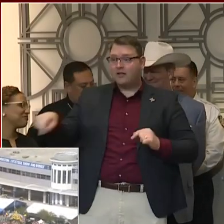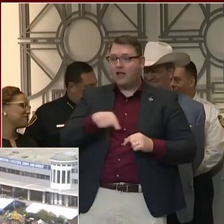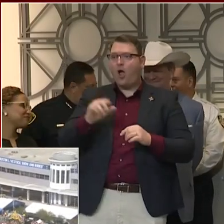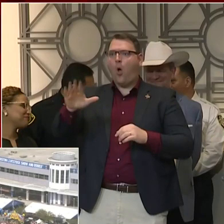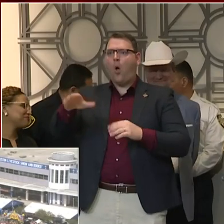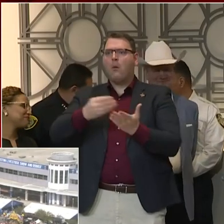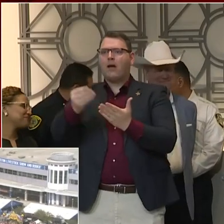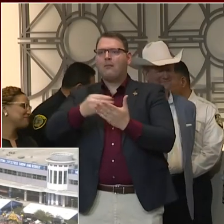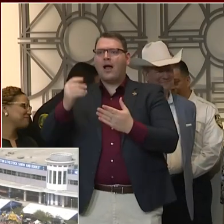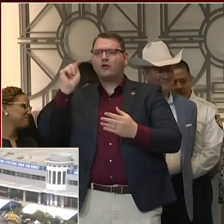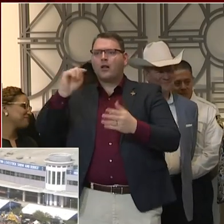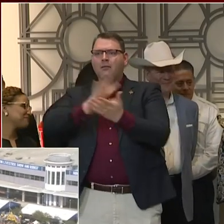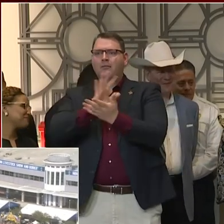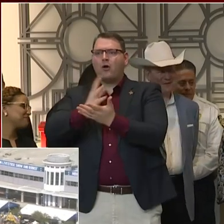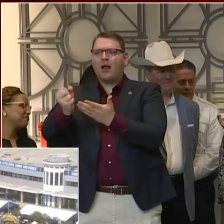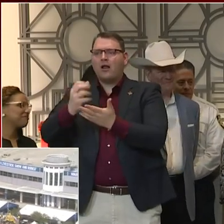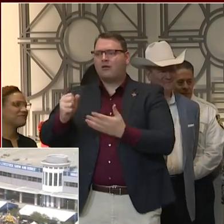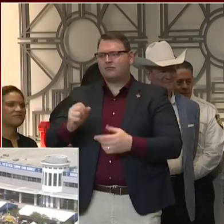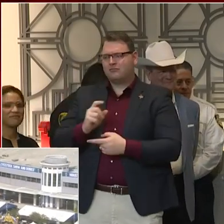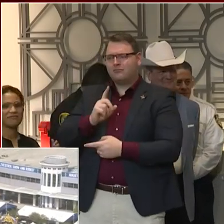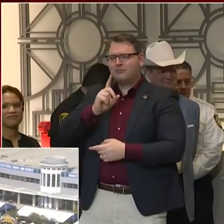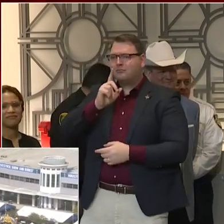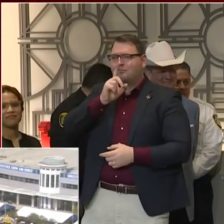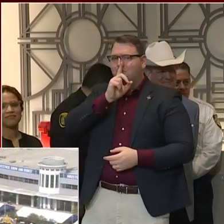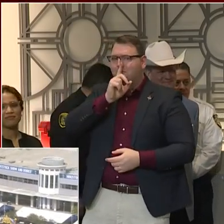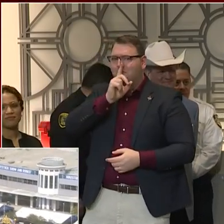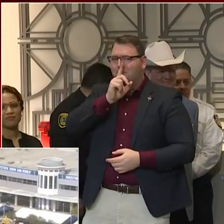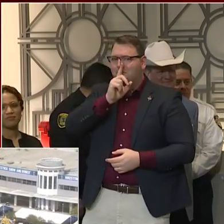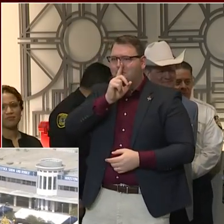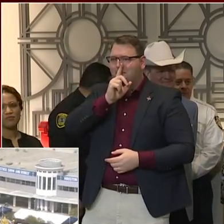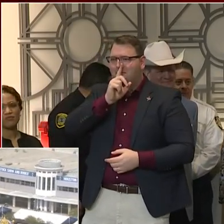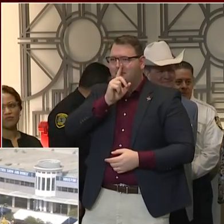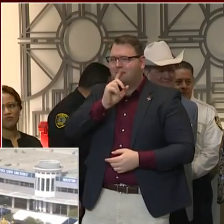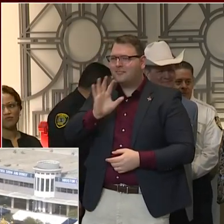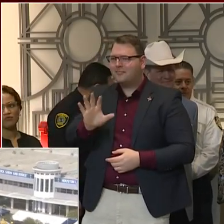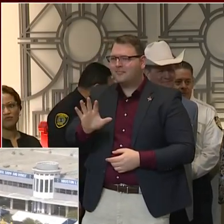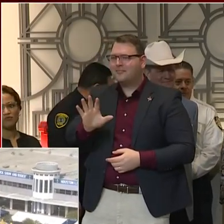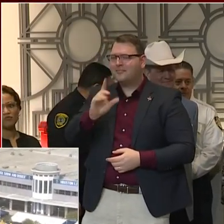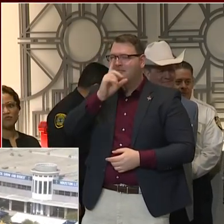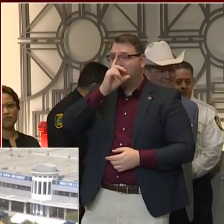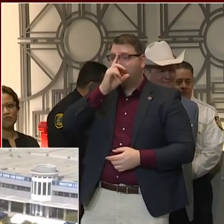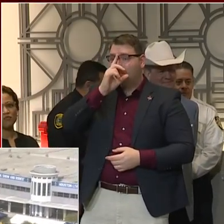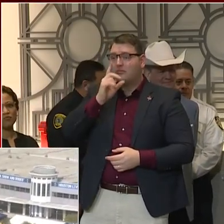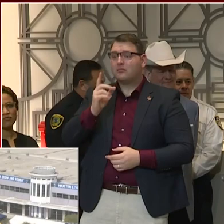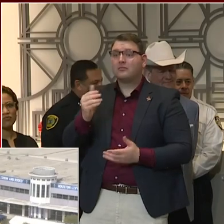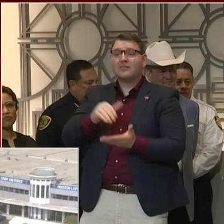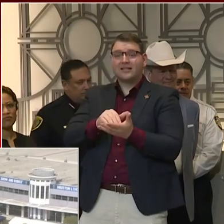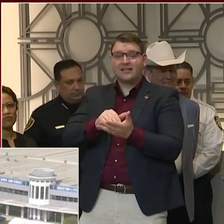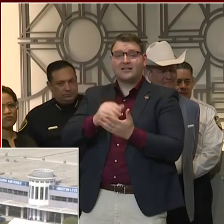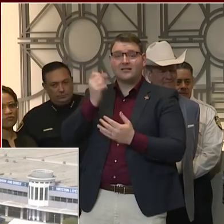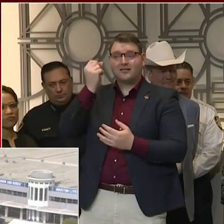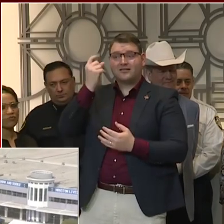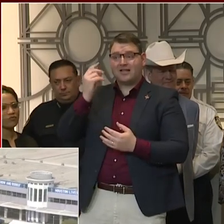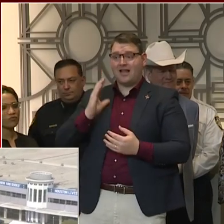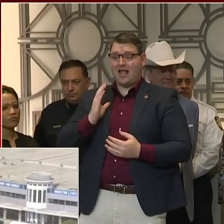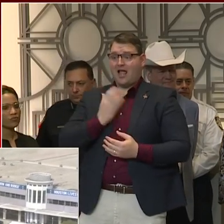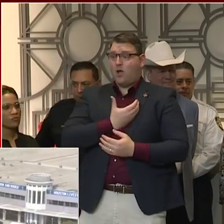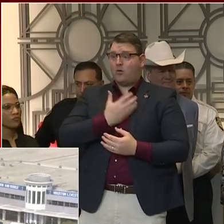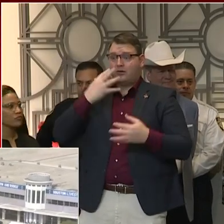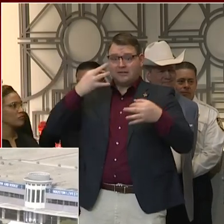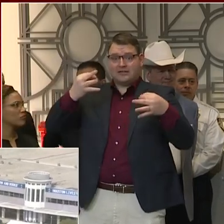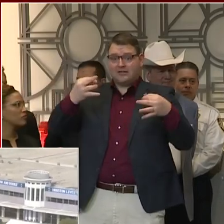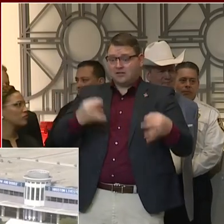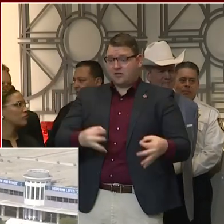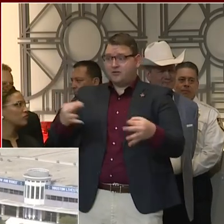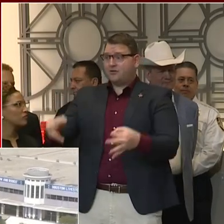want to say that, and then I want people to understand the decisions that we have made for today as